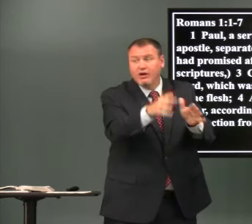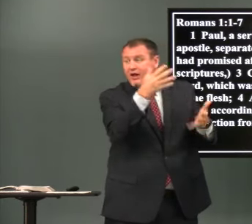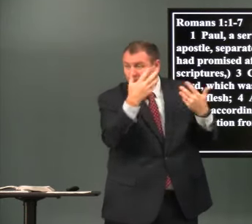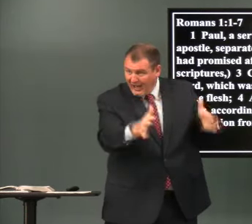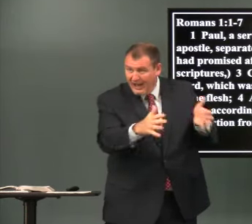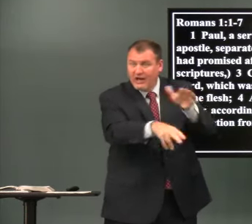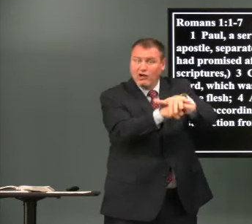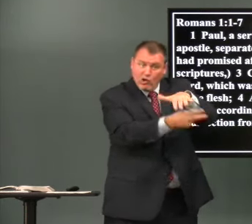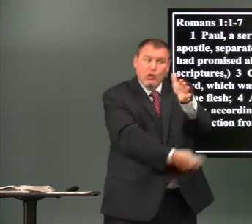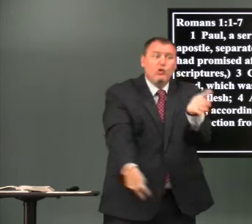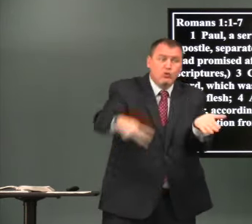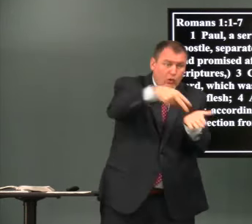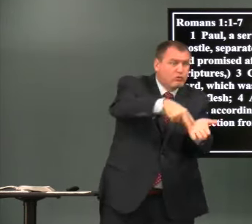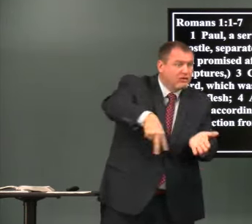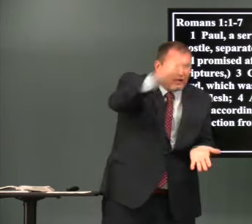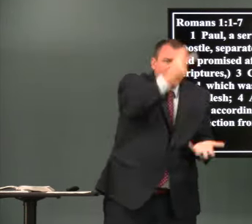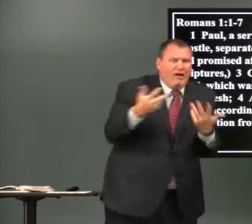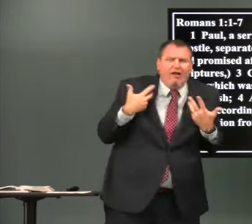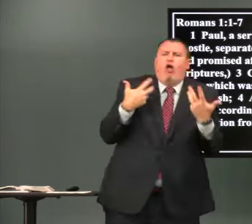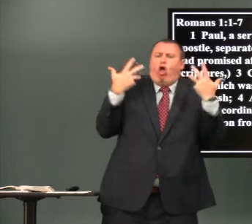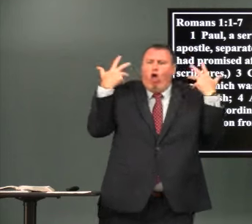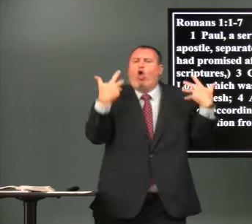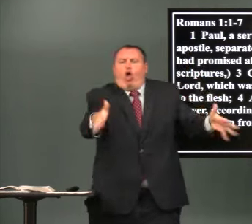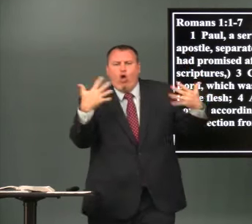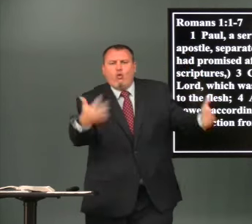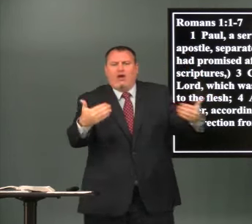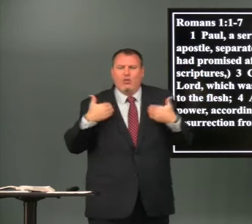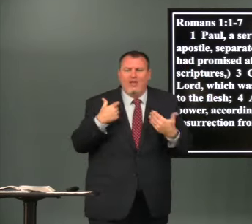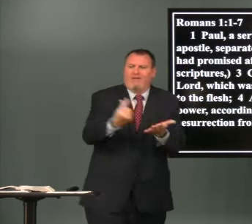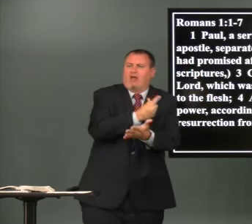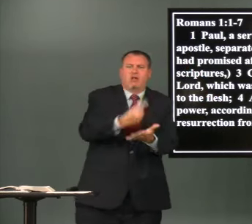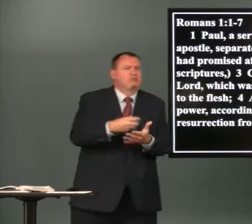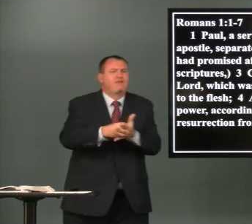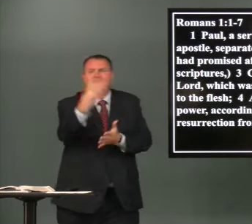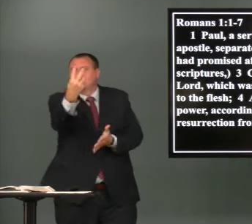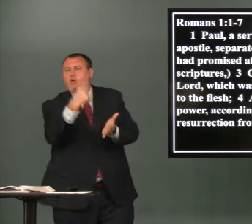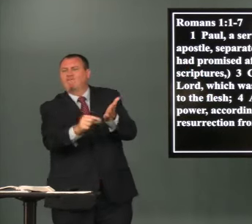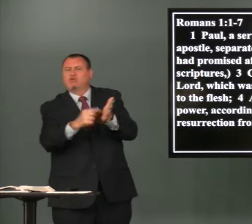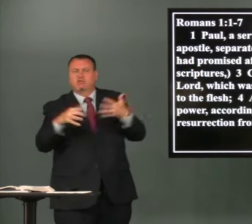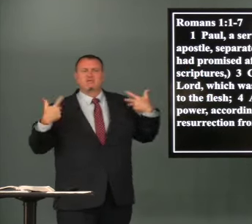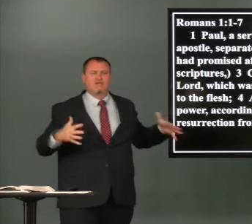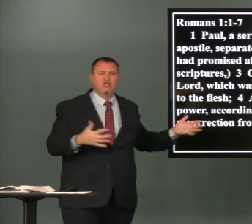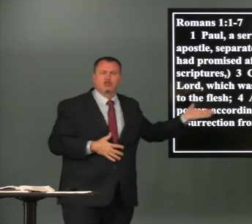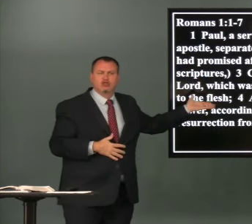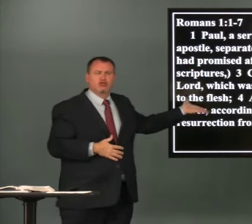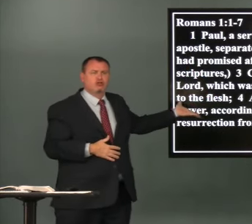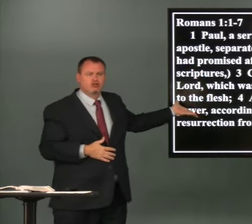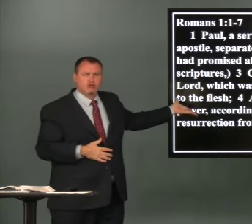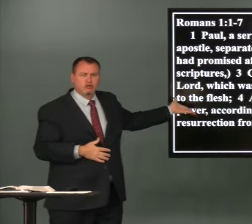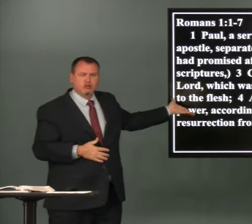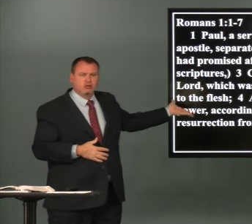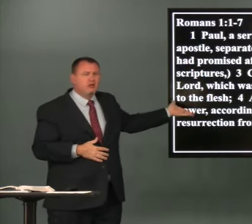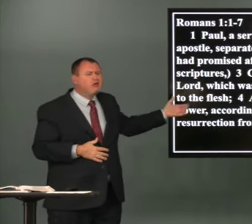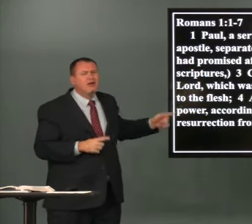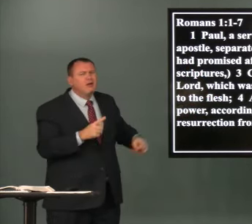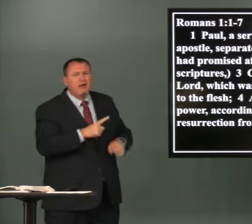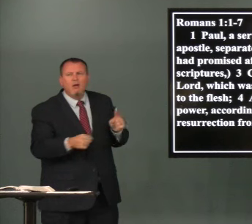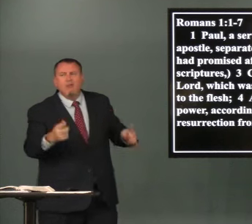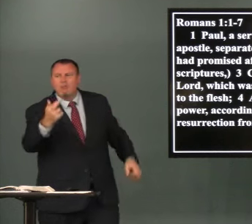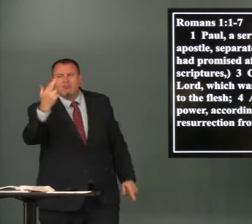was buried and rose again he has already that we already have the complete gospel right there in